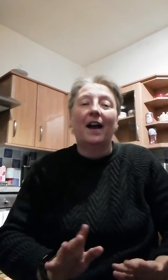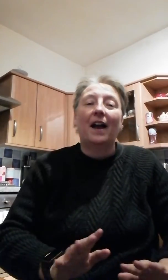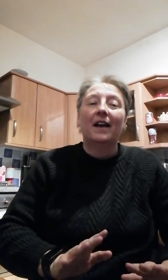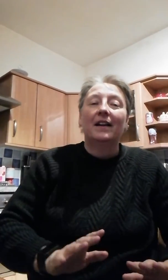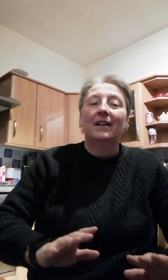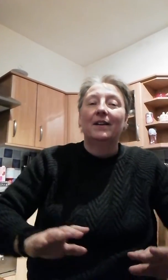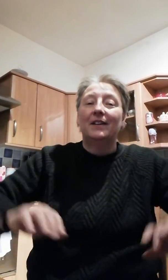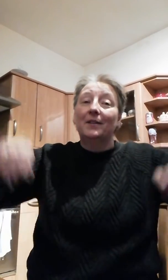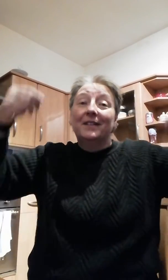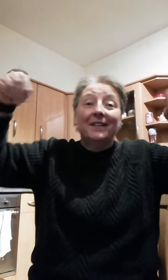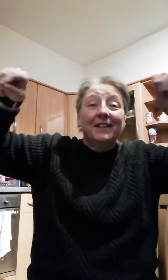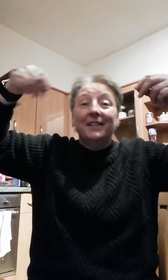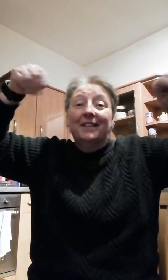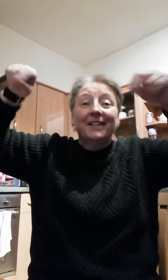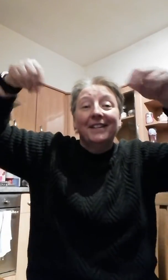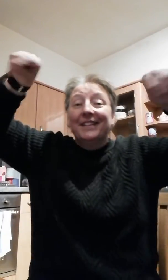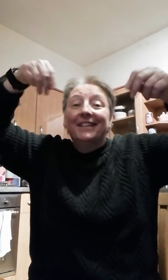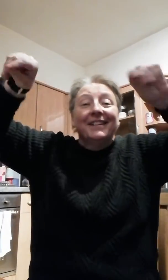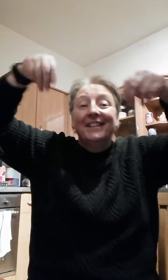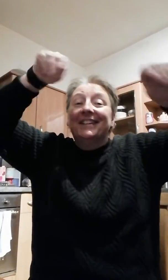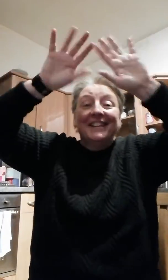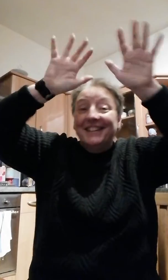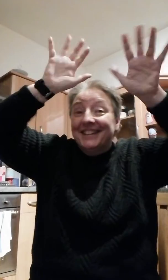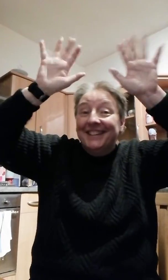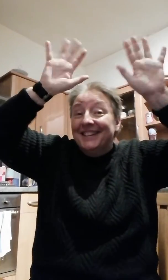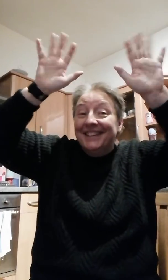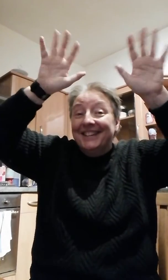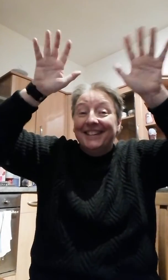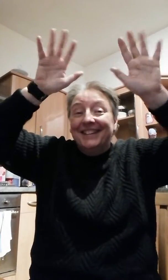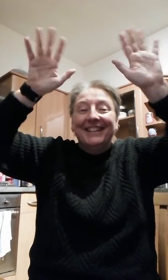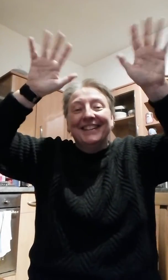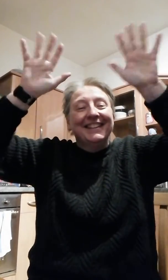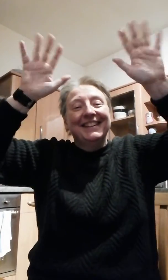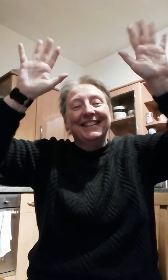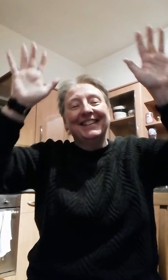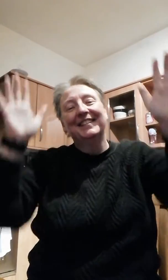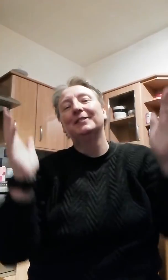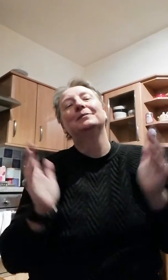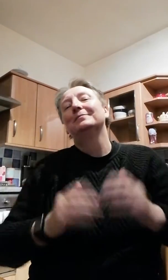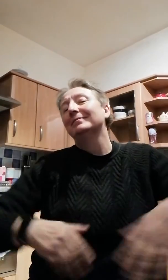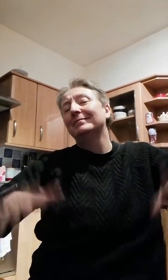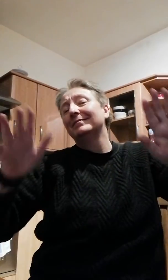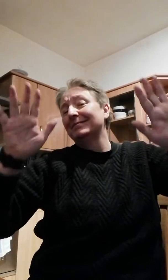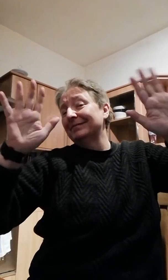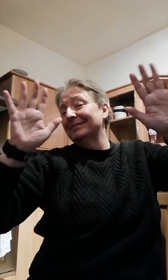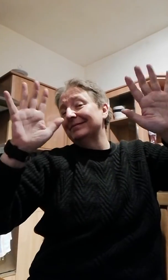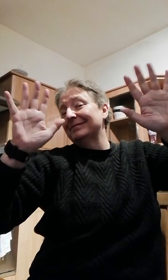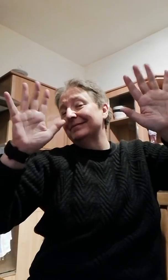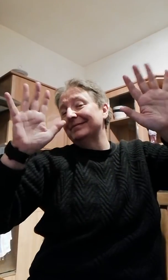Jingle bells, jingle bells, jingle all love Wee